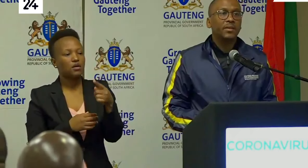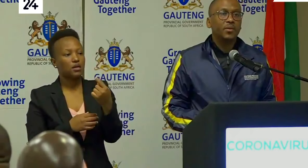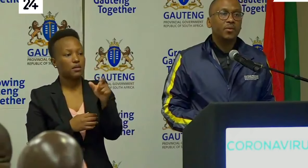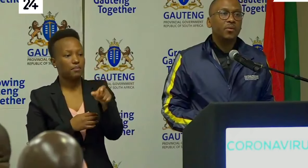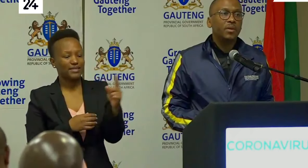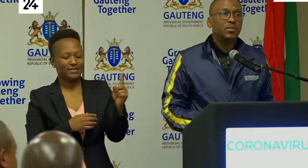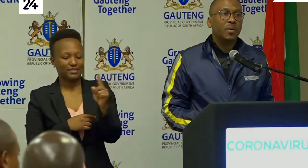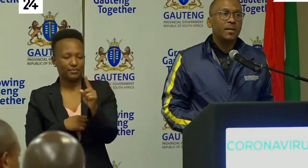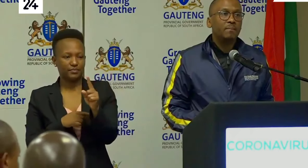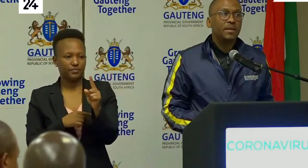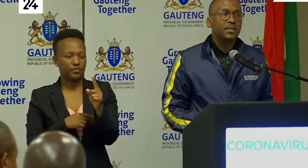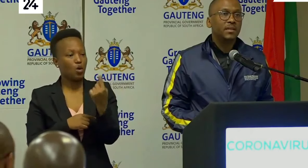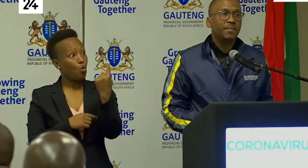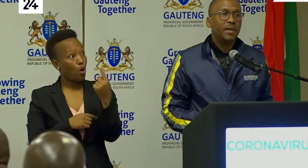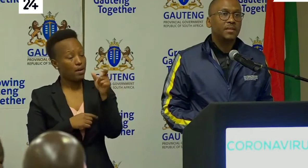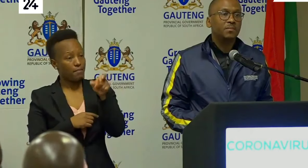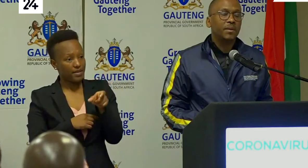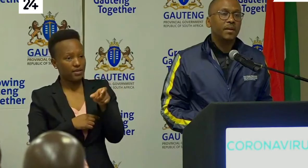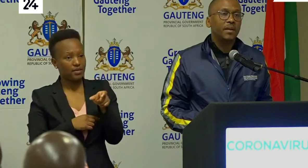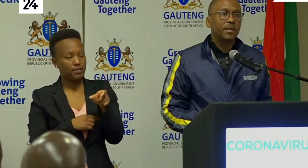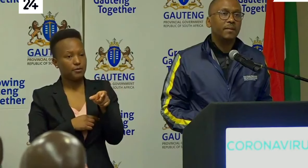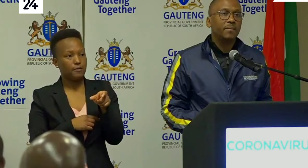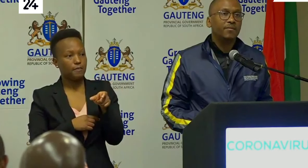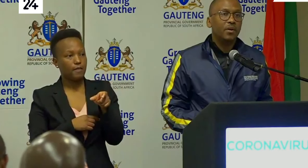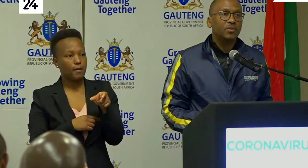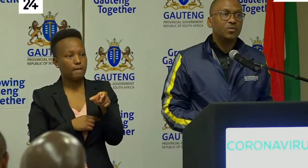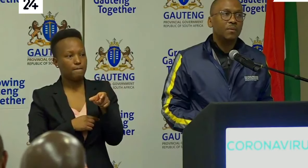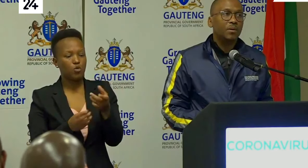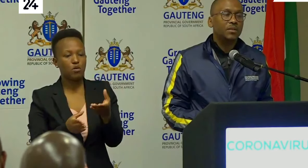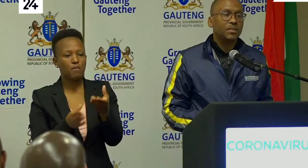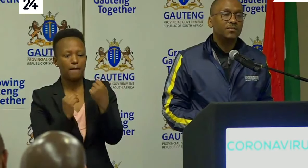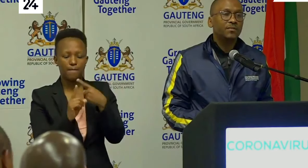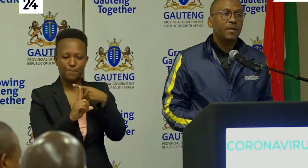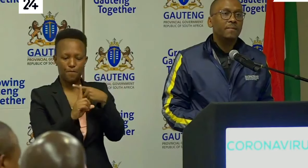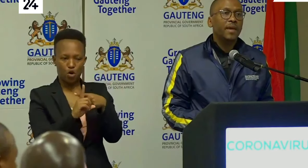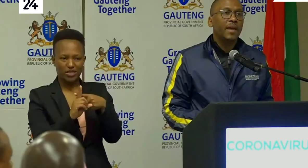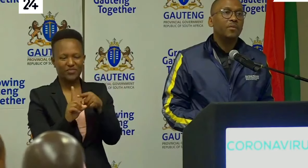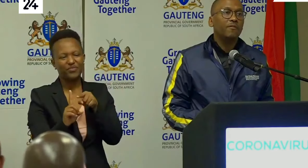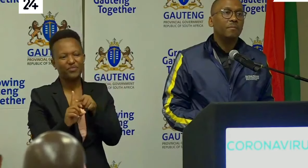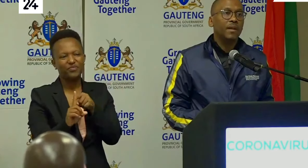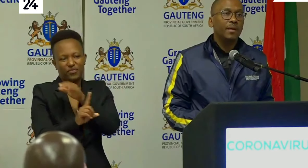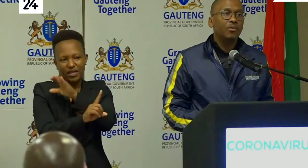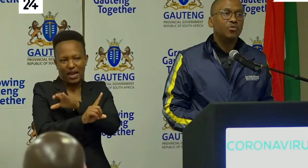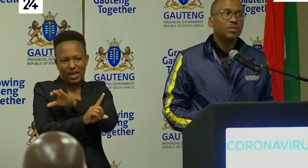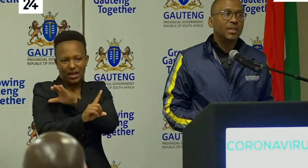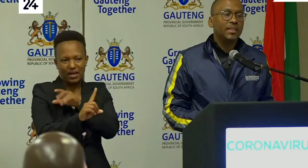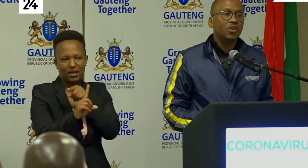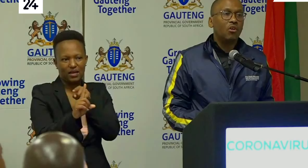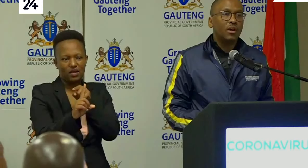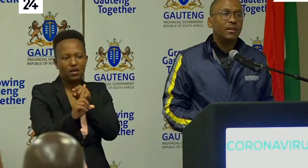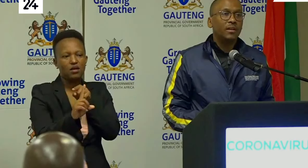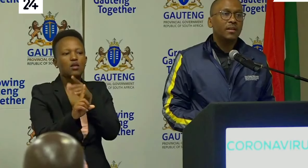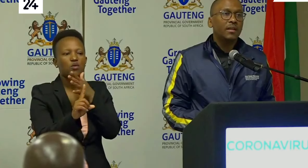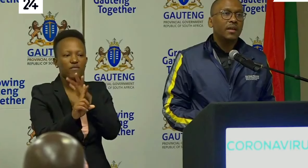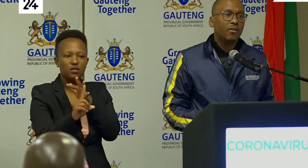you know it's one person that has been found to be positive and we've been able to trace